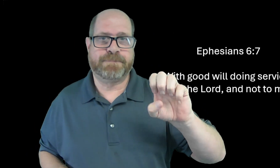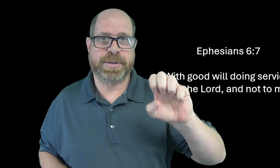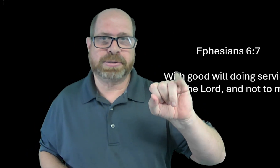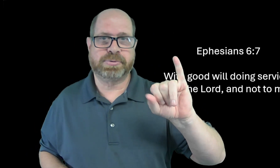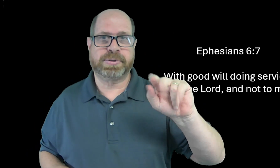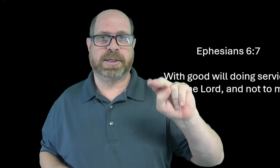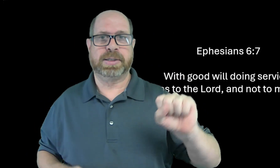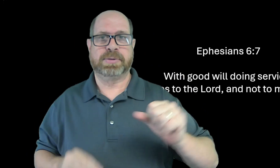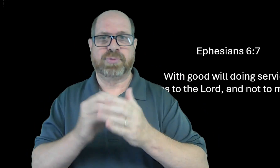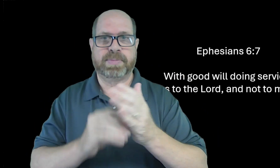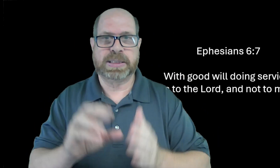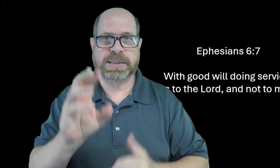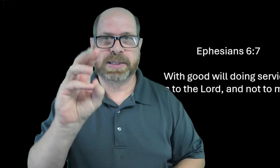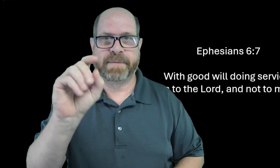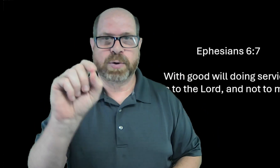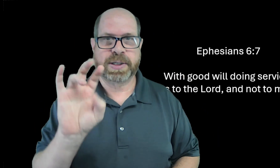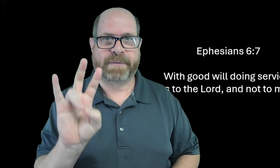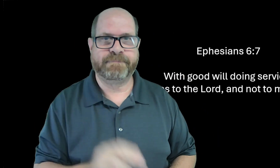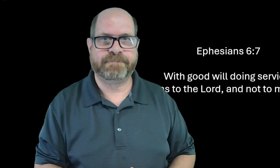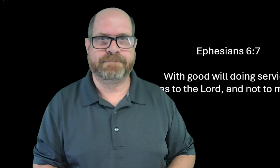ephesians chapter 6 verse 7